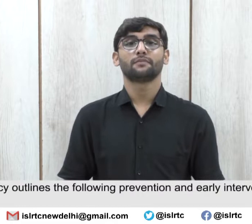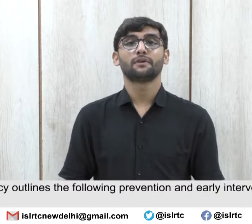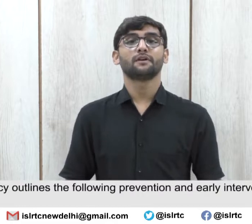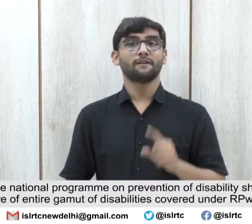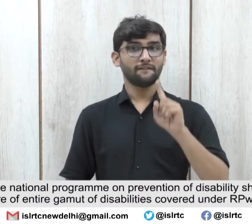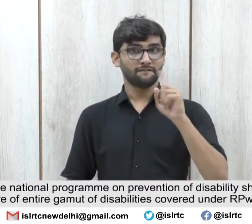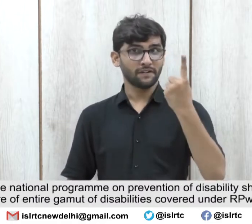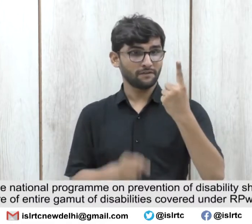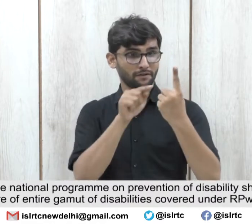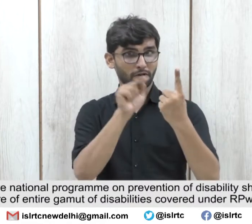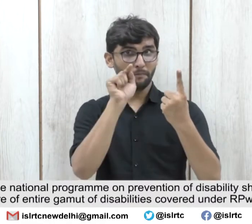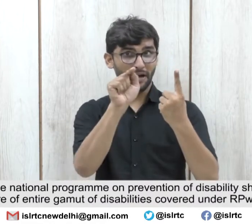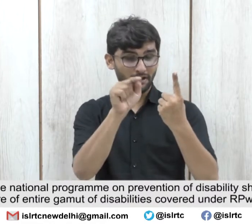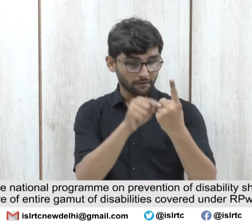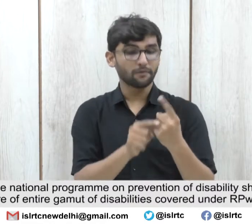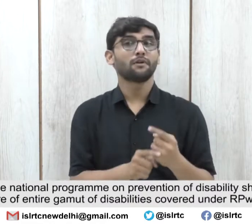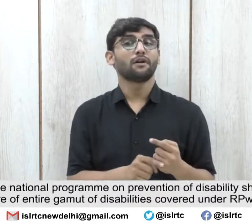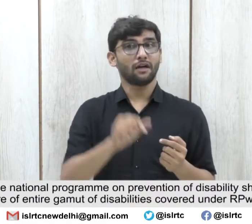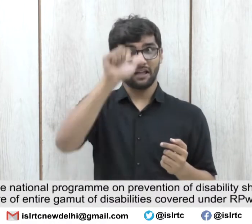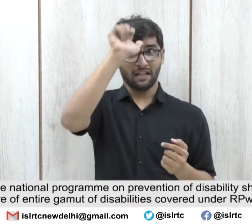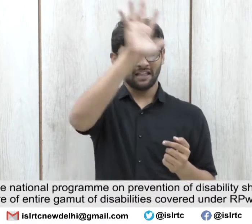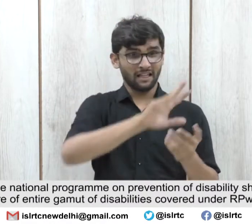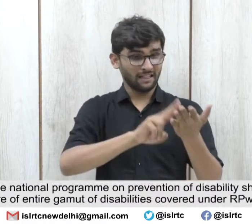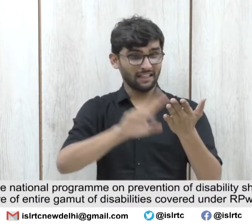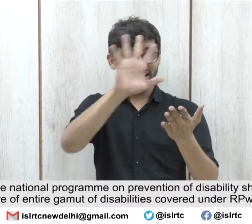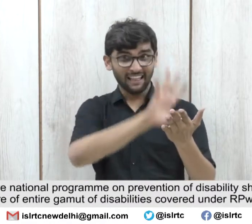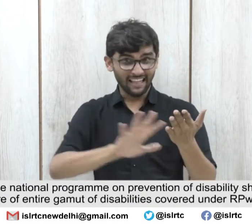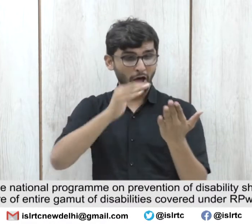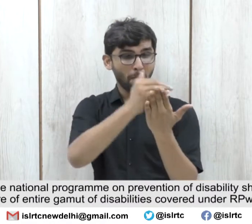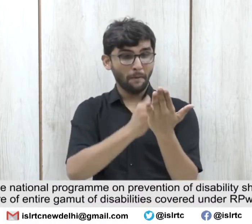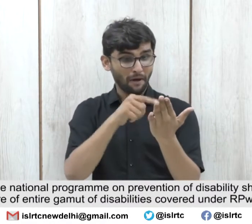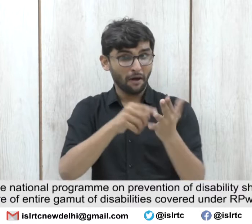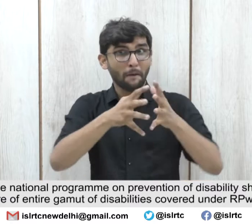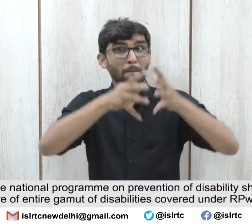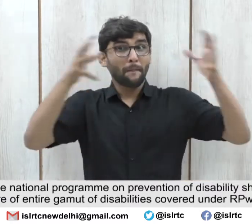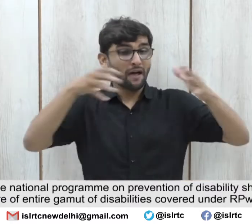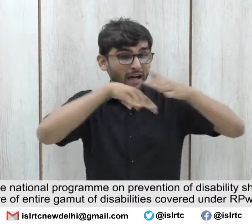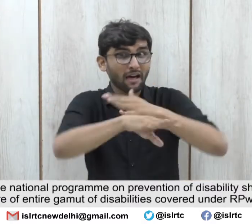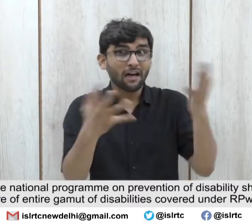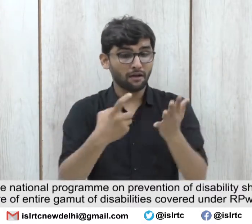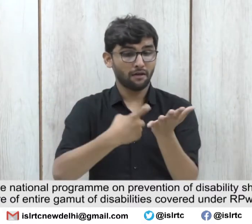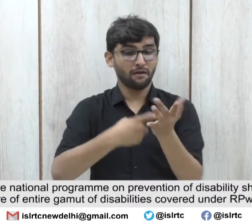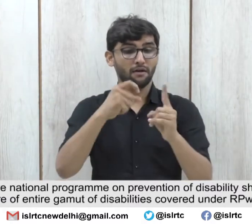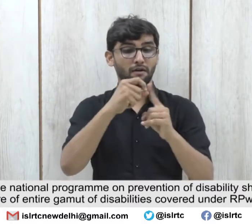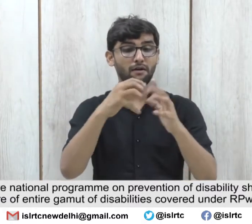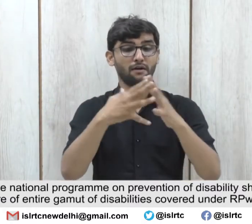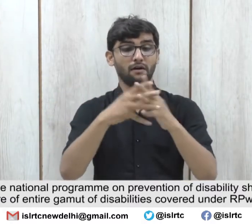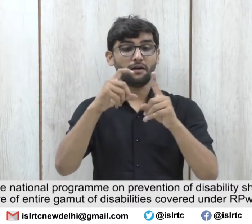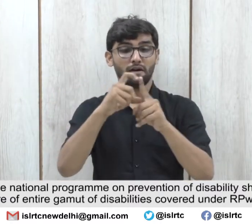A comprehensive national program on prevention of disability